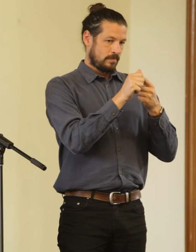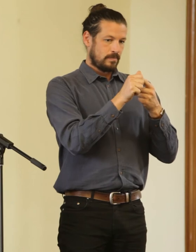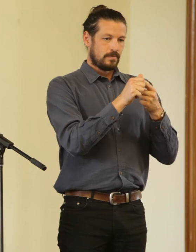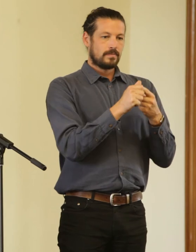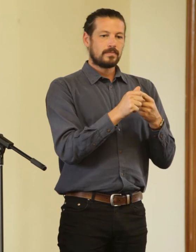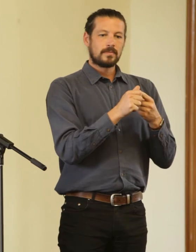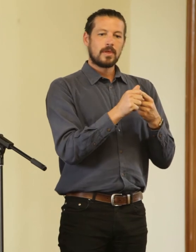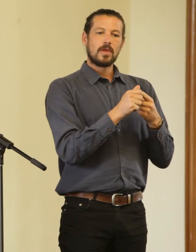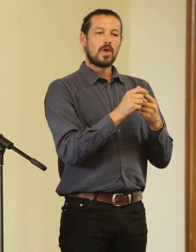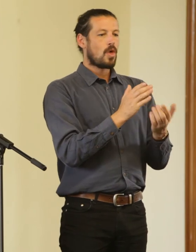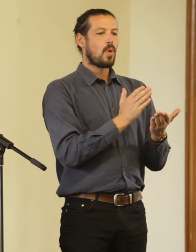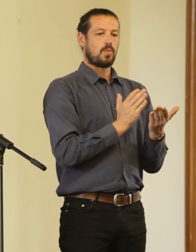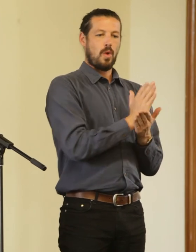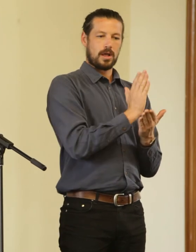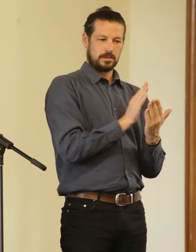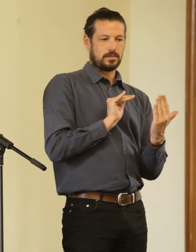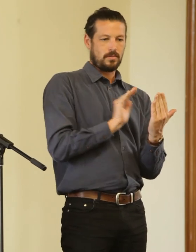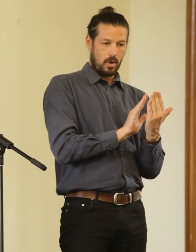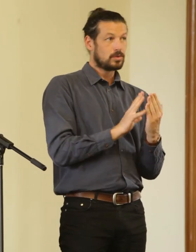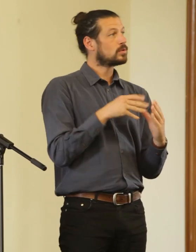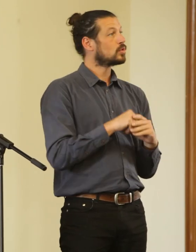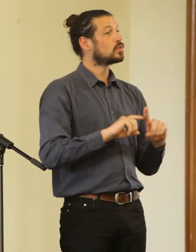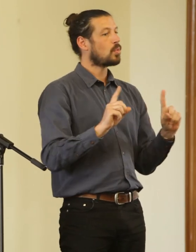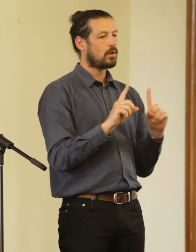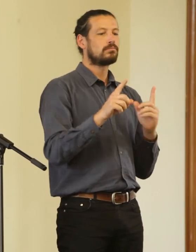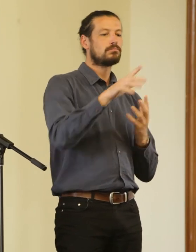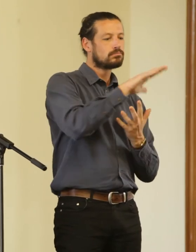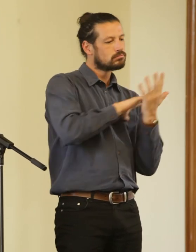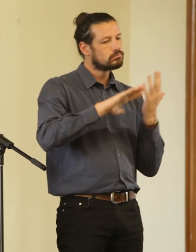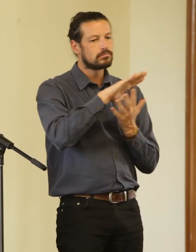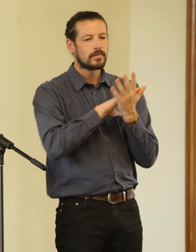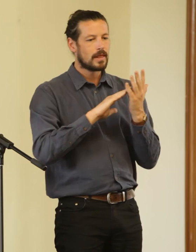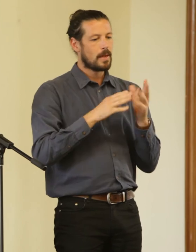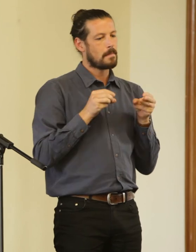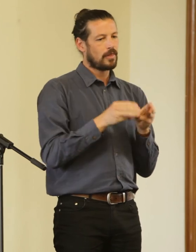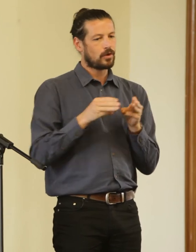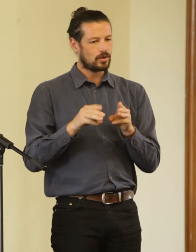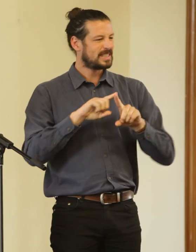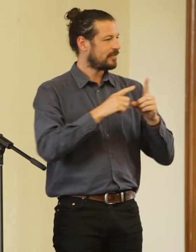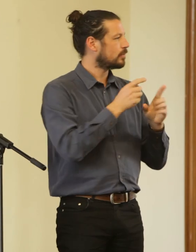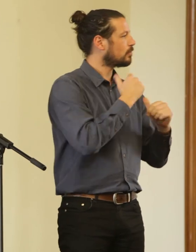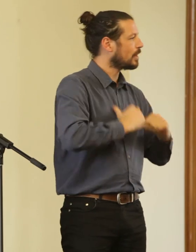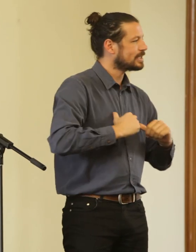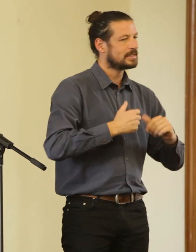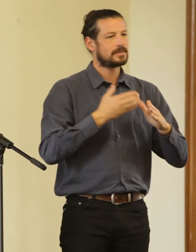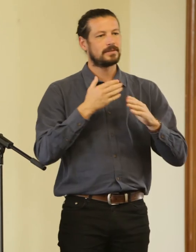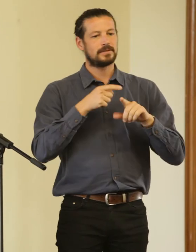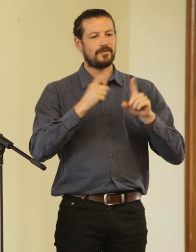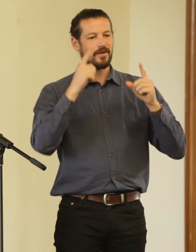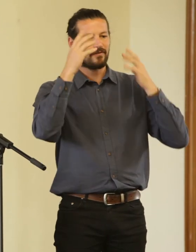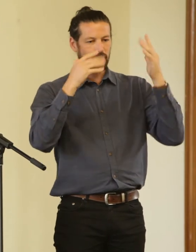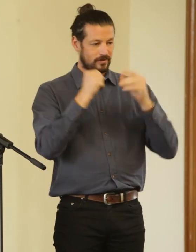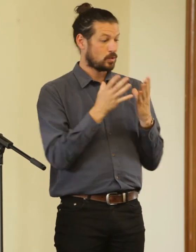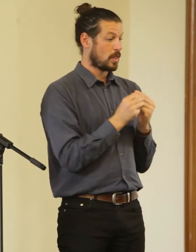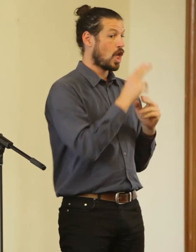idea that a rights-based approach includes blended methodologies from the practices and philosophies that underpin both youth